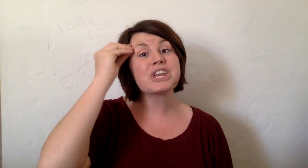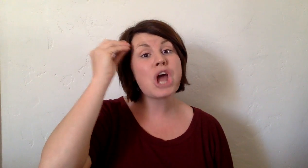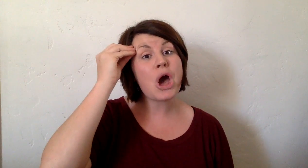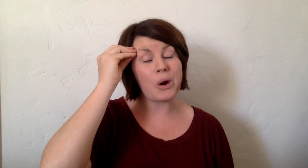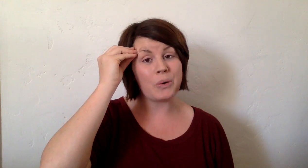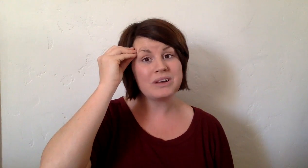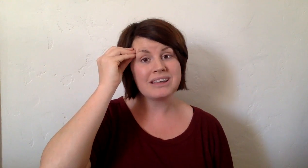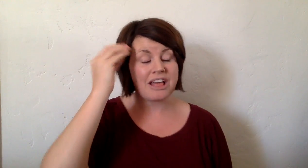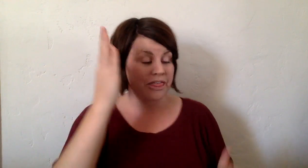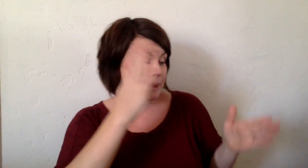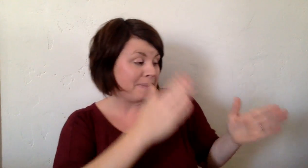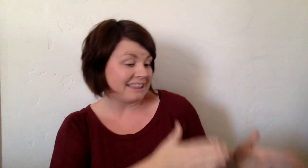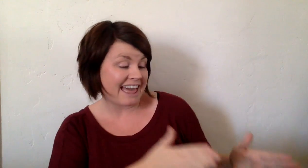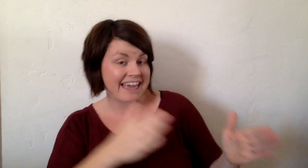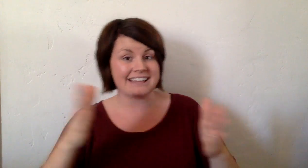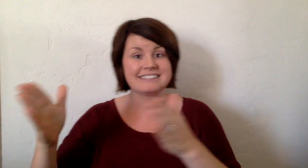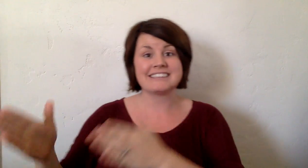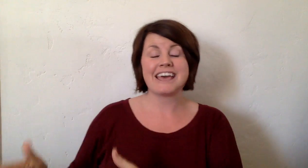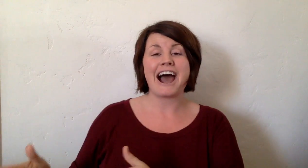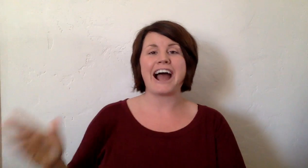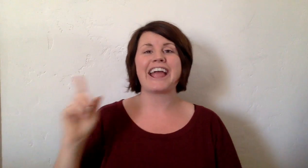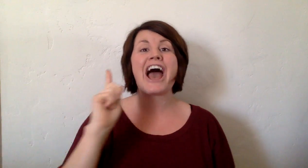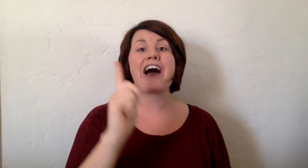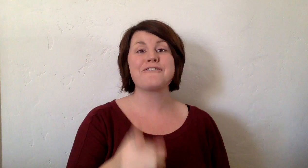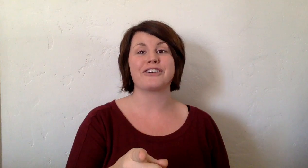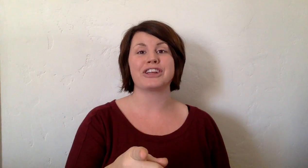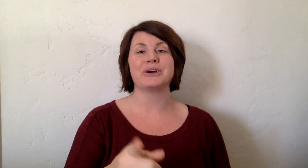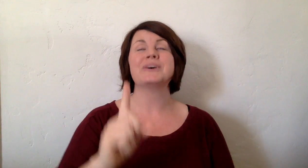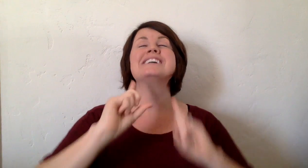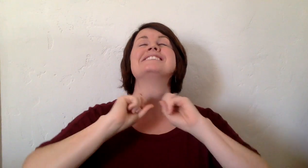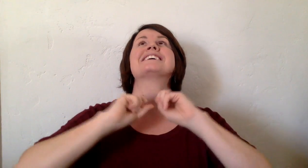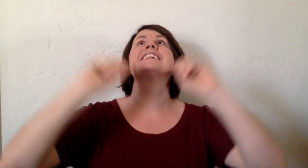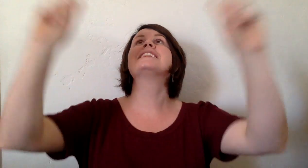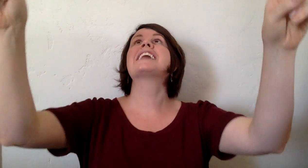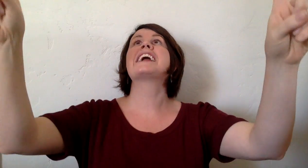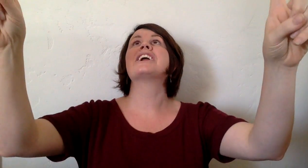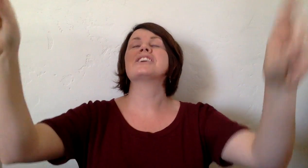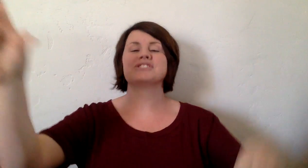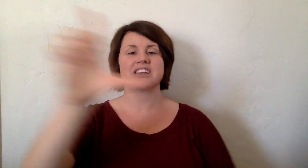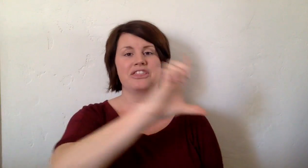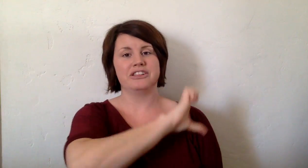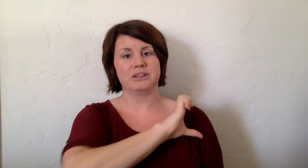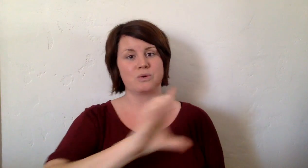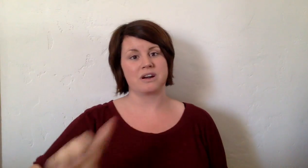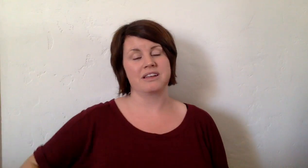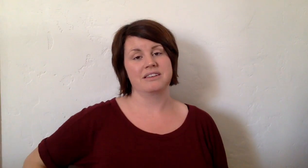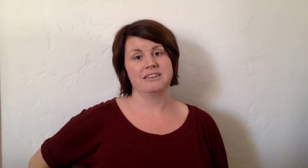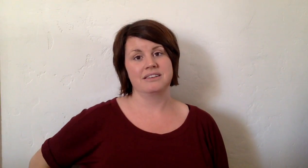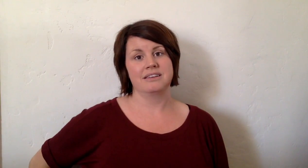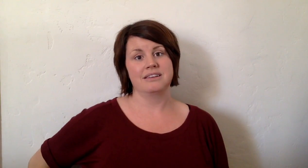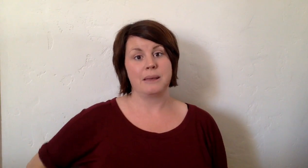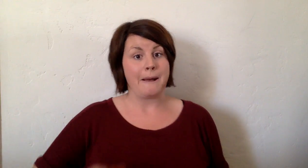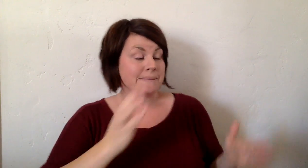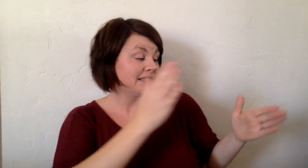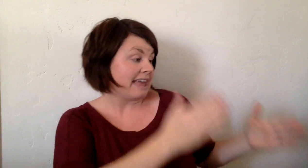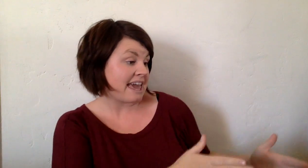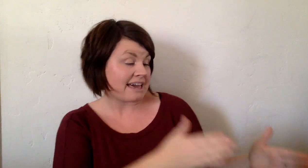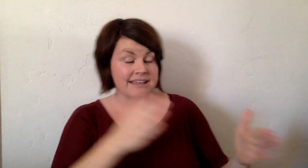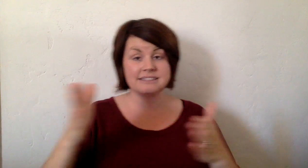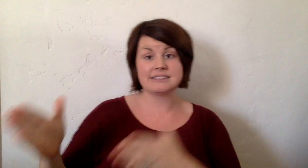know the plans I have for you, declares the Lord. Plans